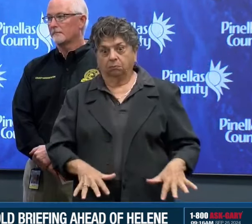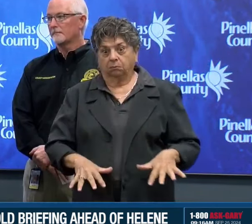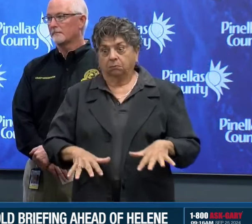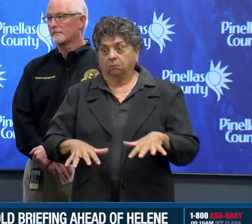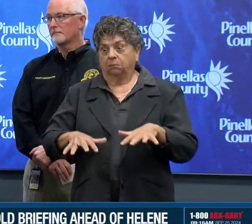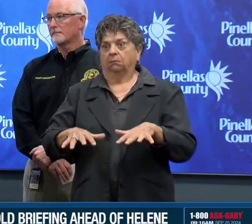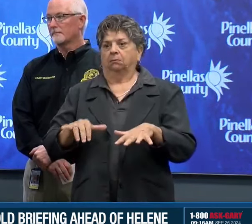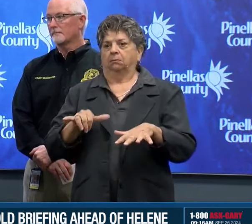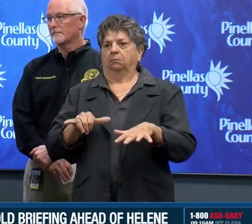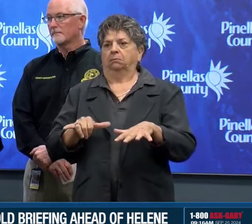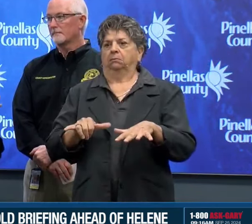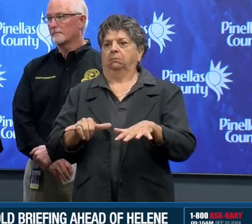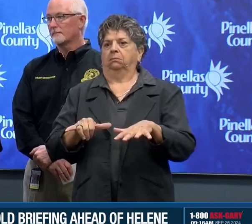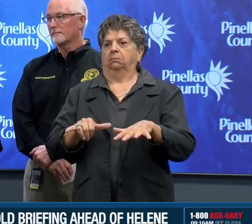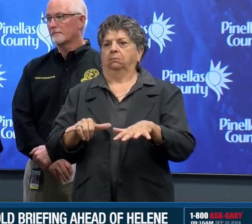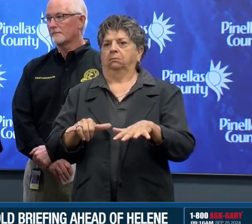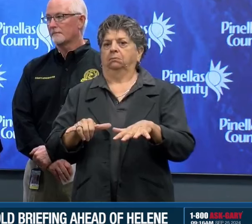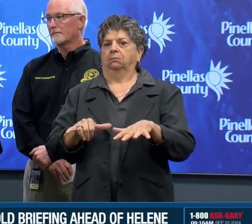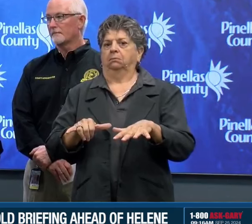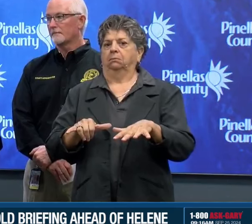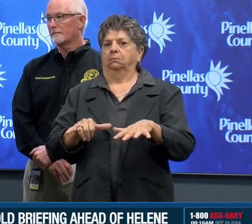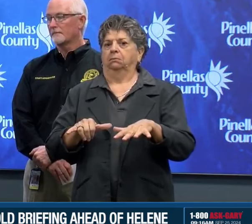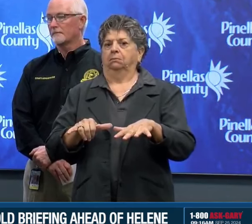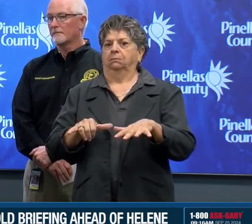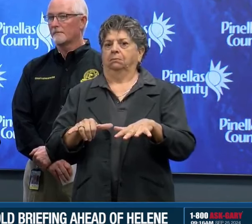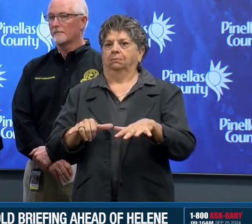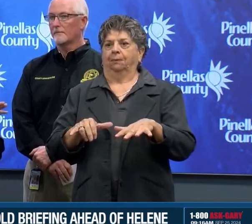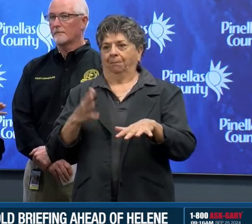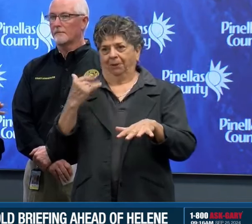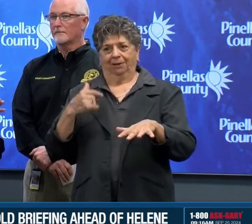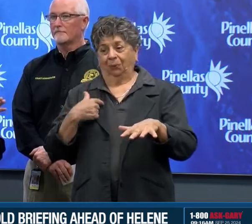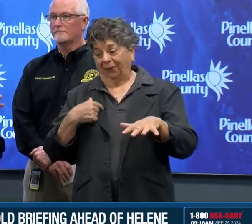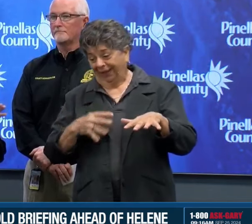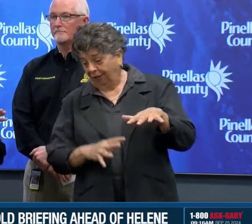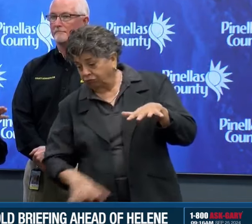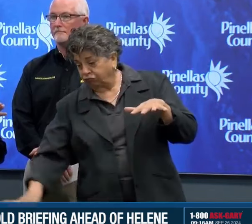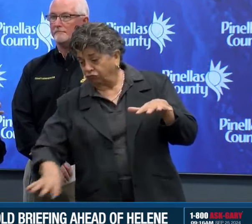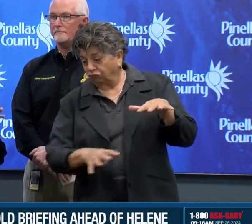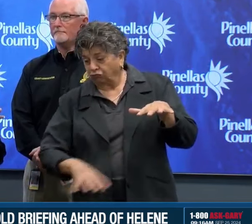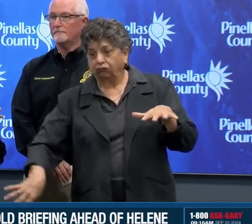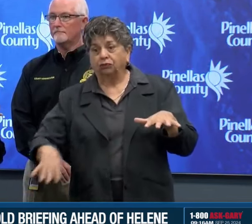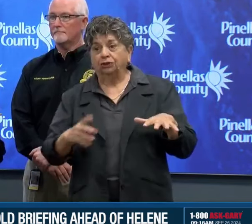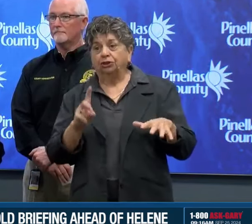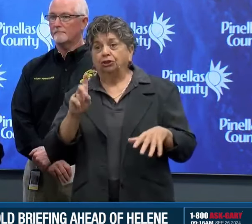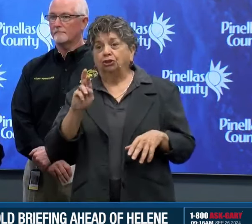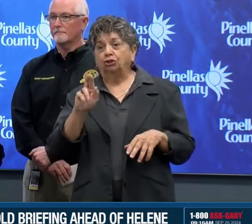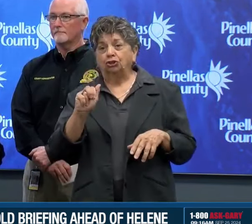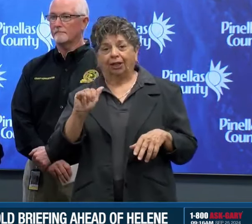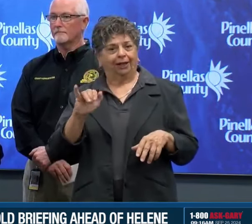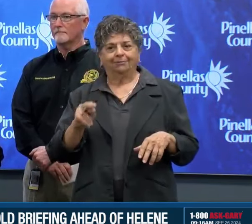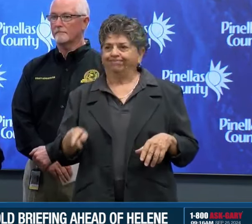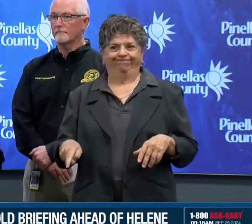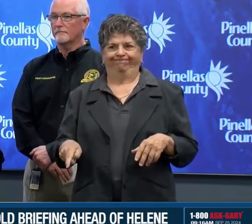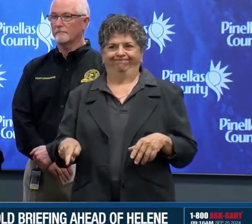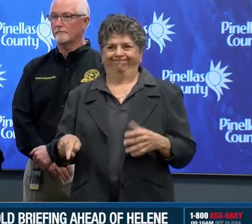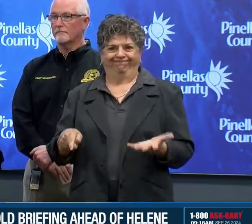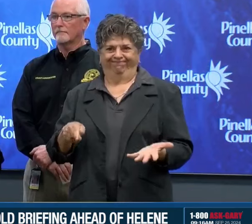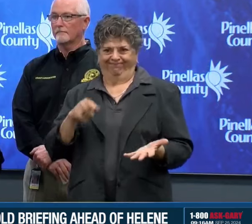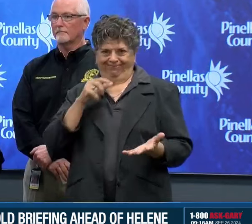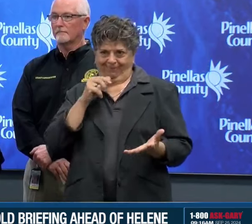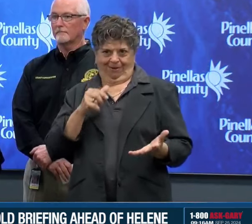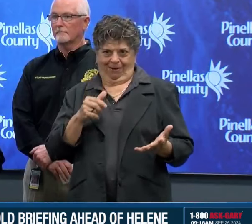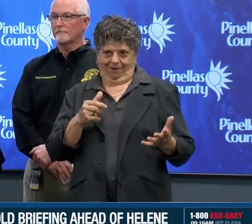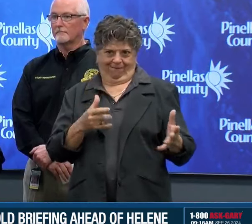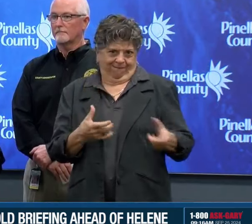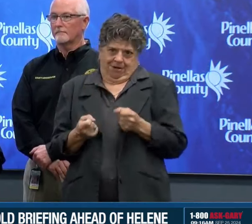to block our normal storm drain system from being able to move any rainwater out. We're going to go through a series of high